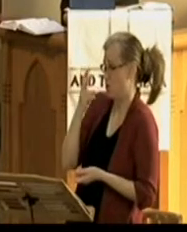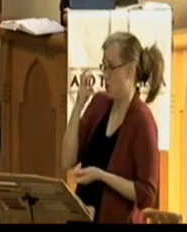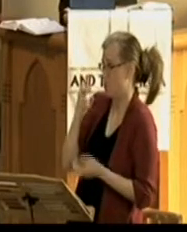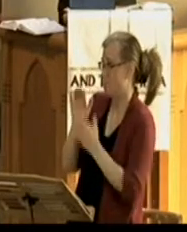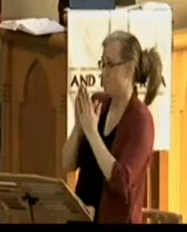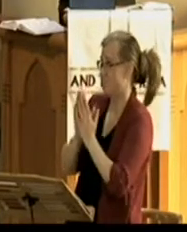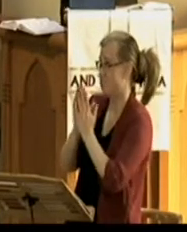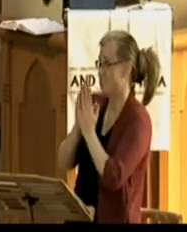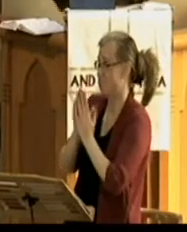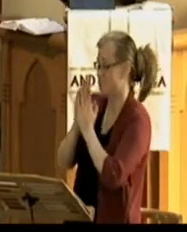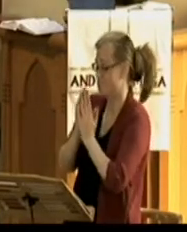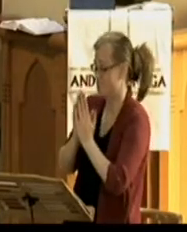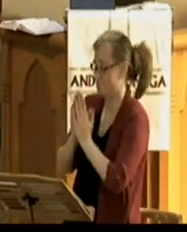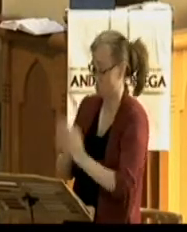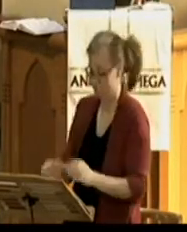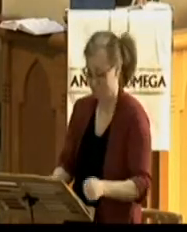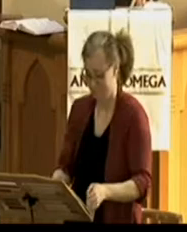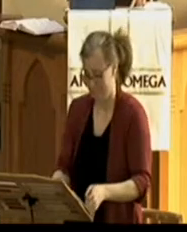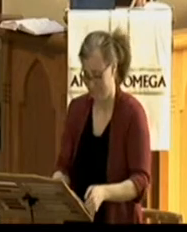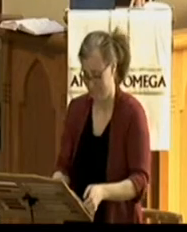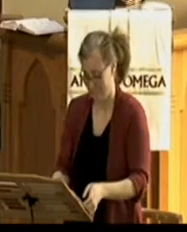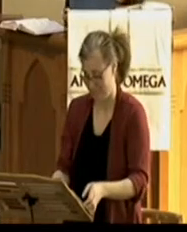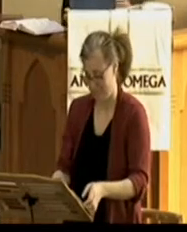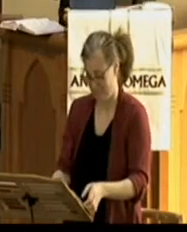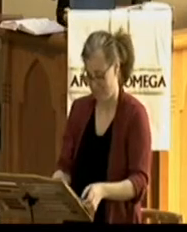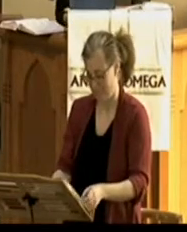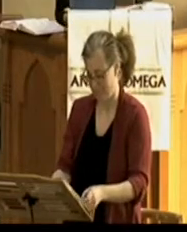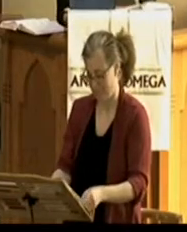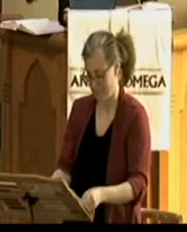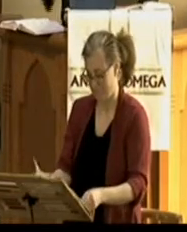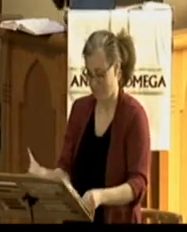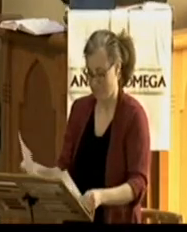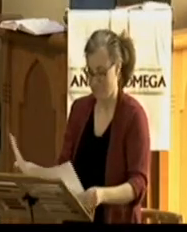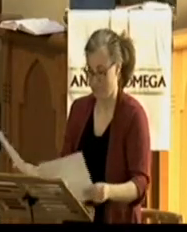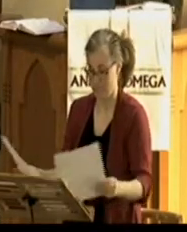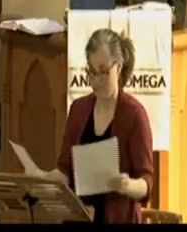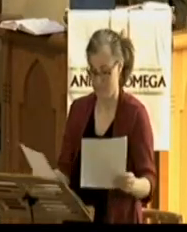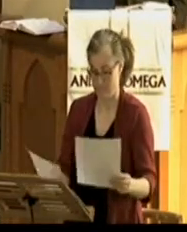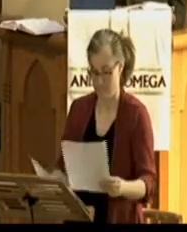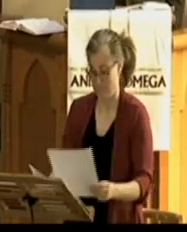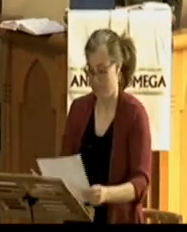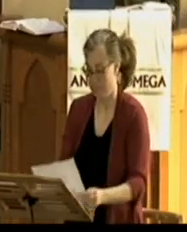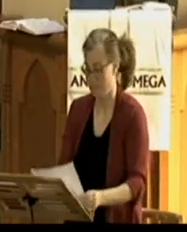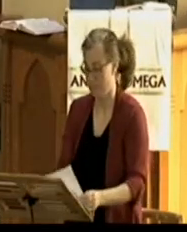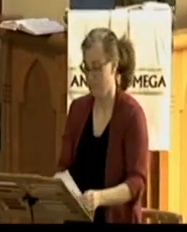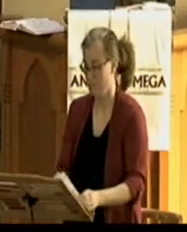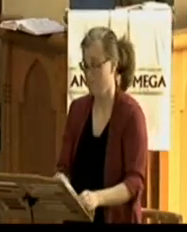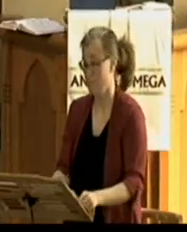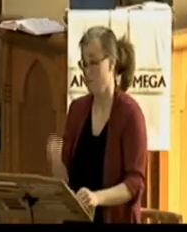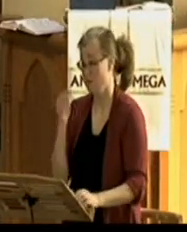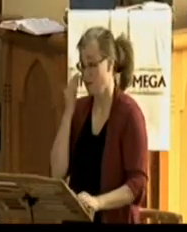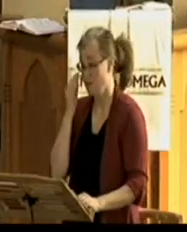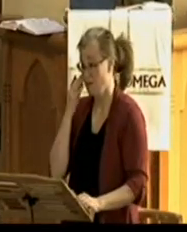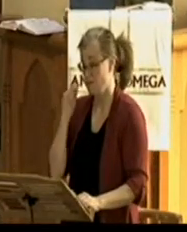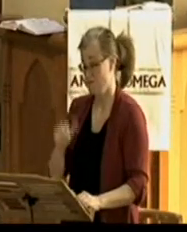And again, all the disciples were slow to believe, showing they didn't fabricate or make up the stories about Jesus' bodily resurrection.